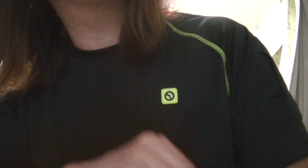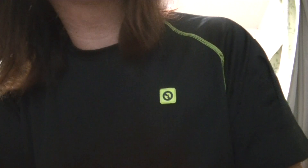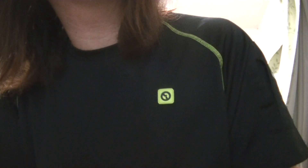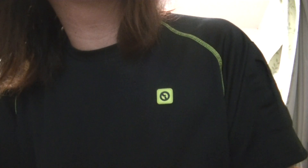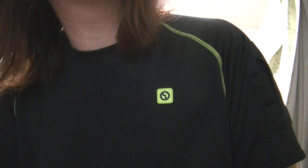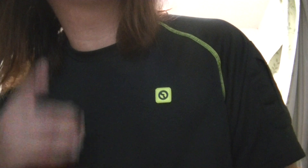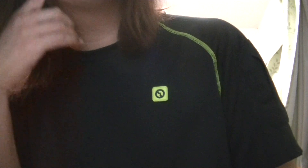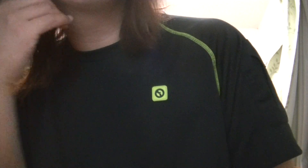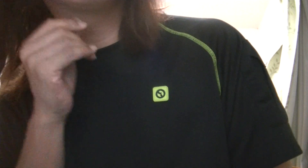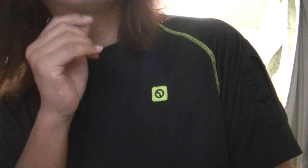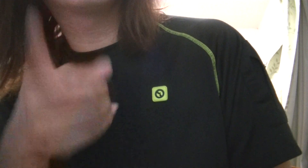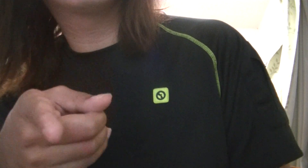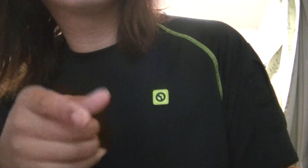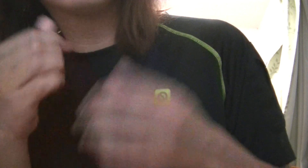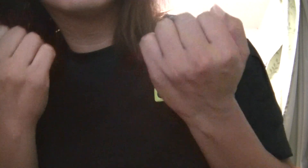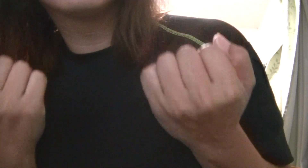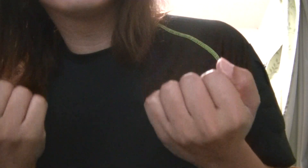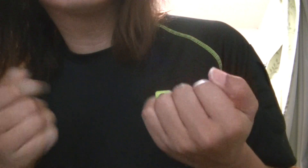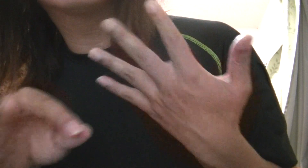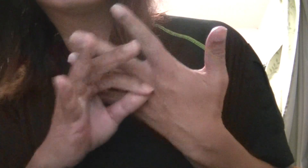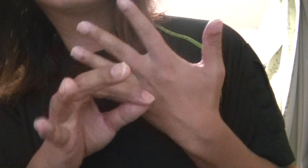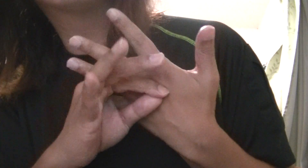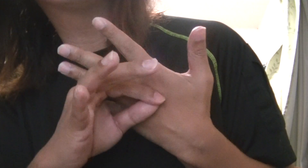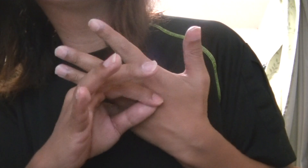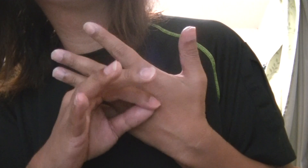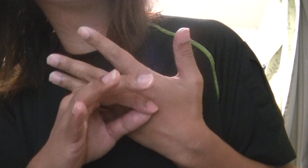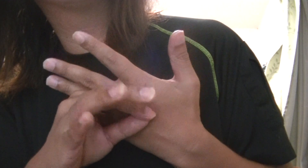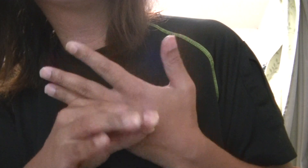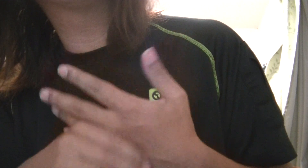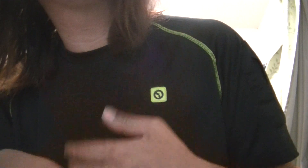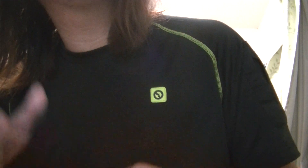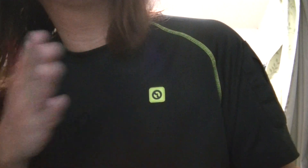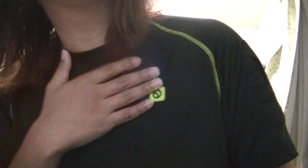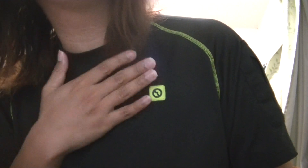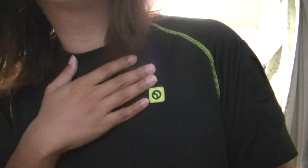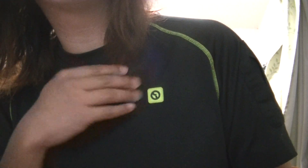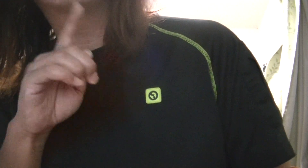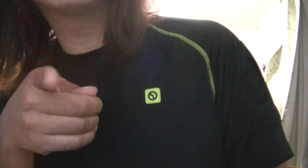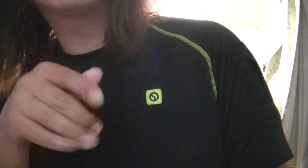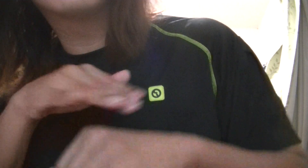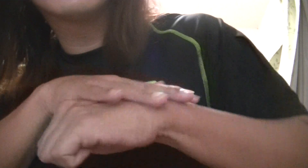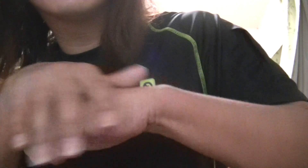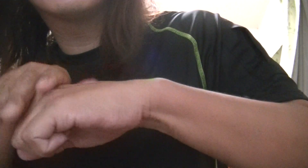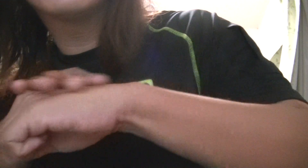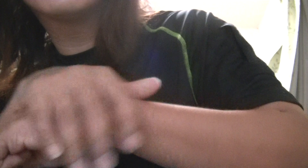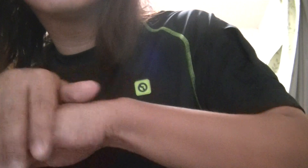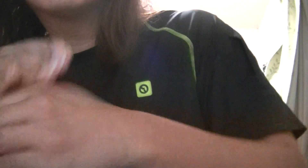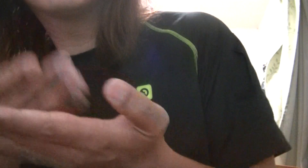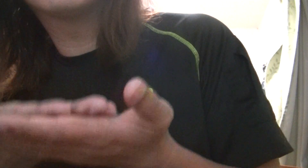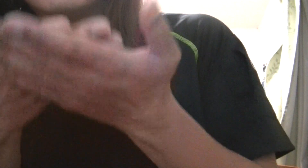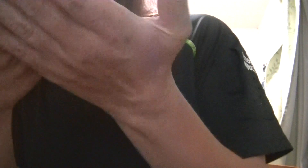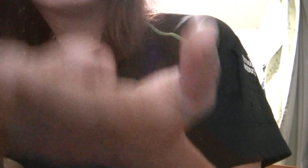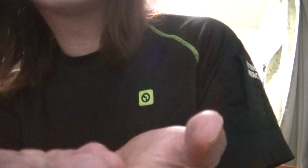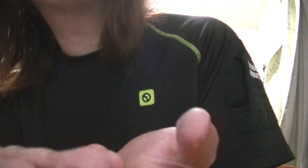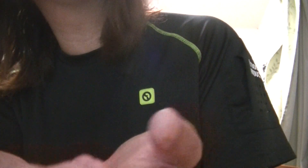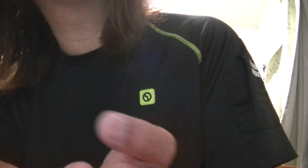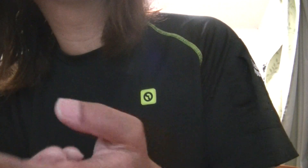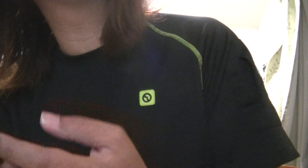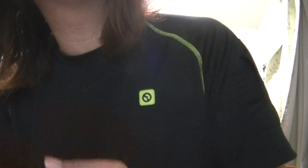There ain't anything. And I love you. I you. It's true,